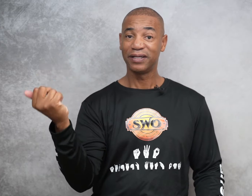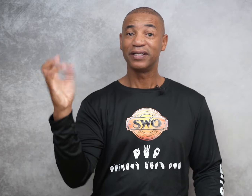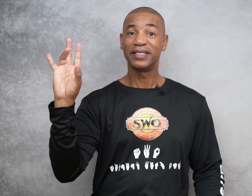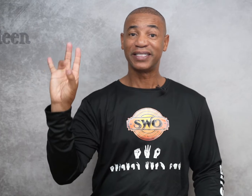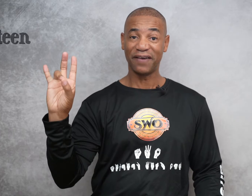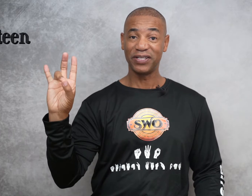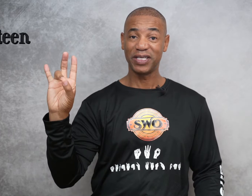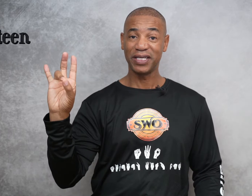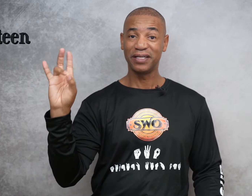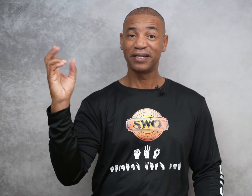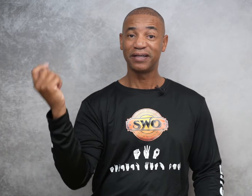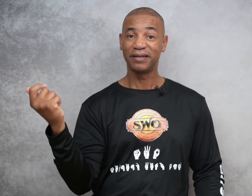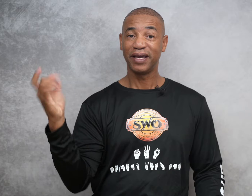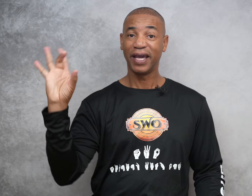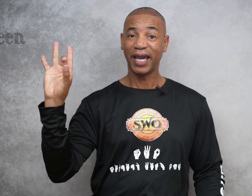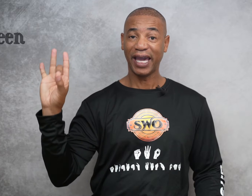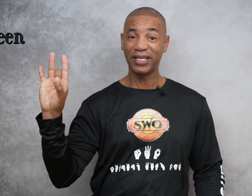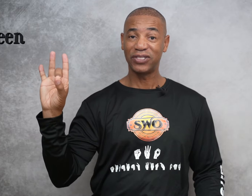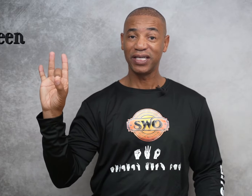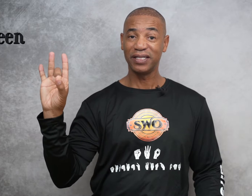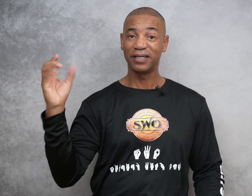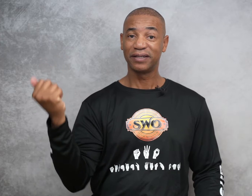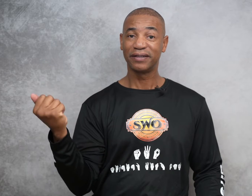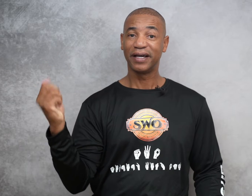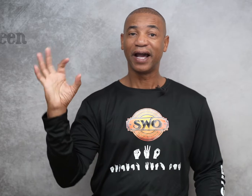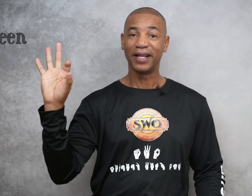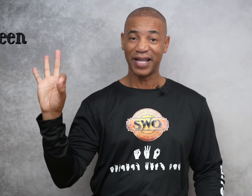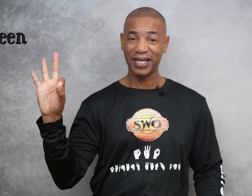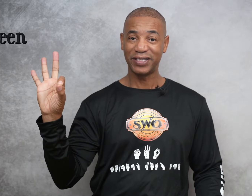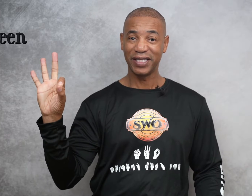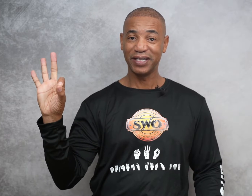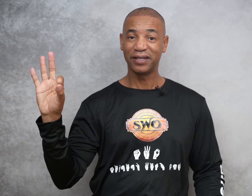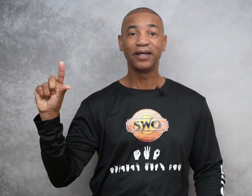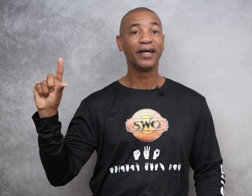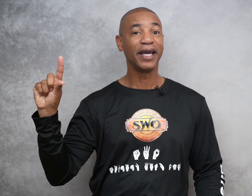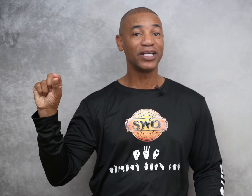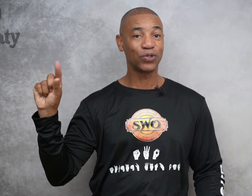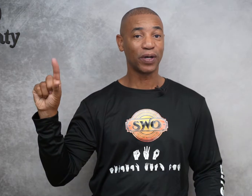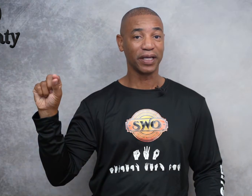17, 18, 19, and 20.